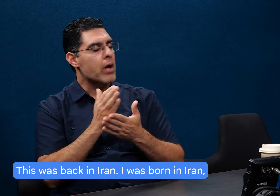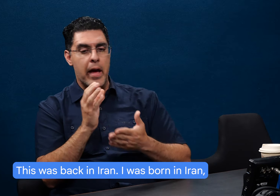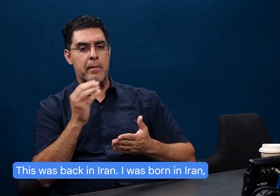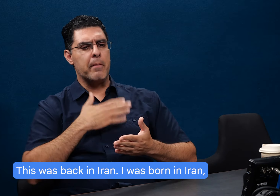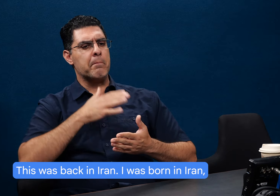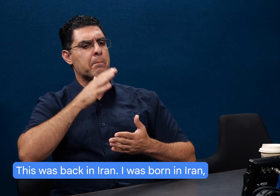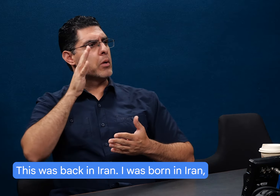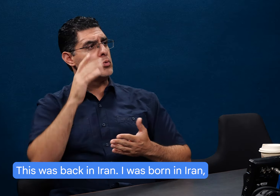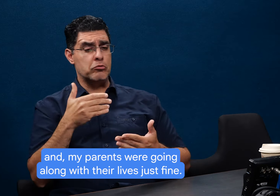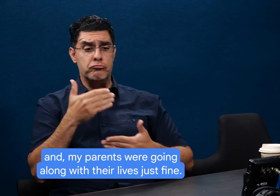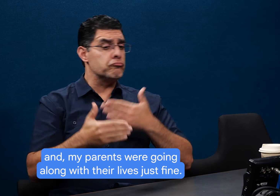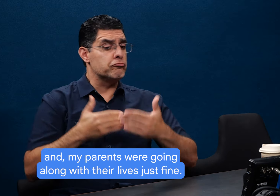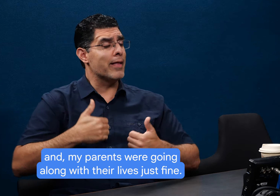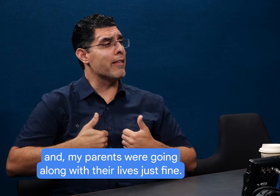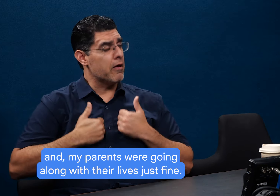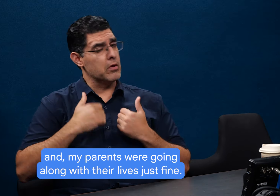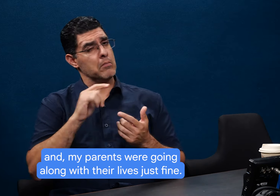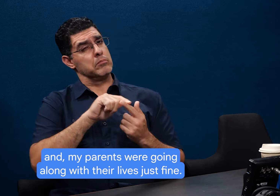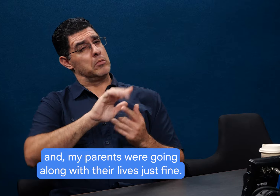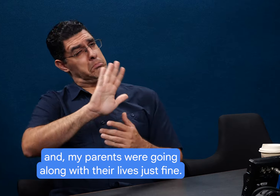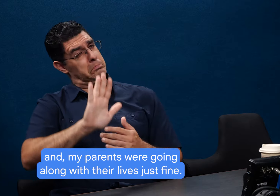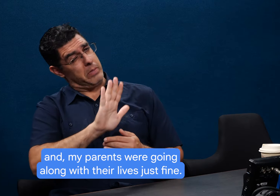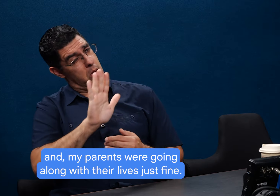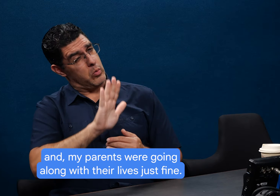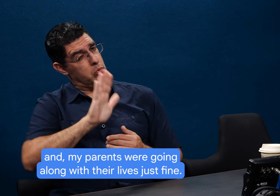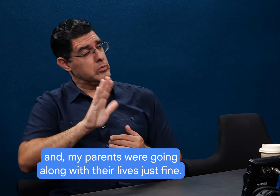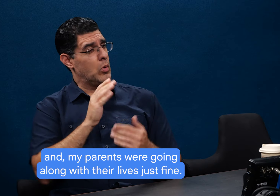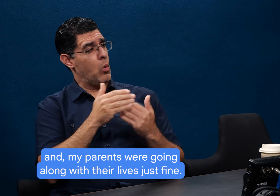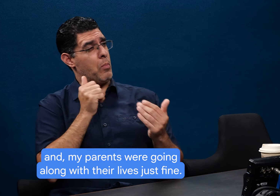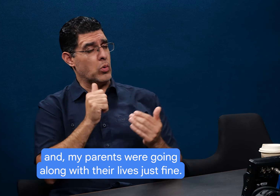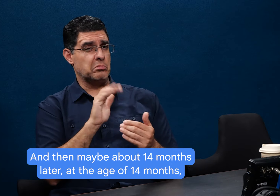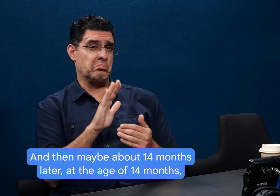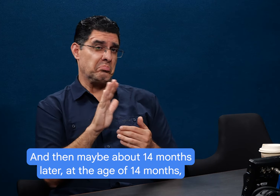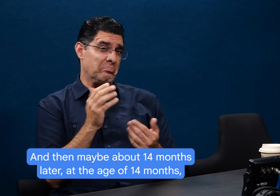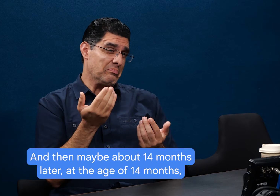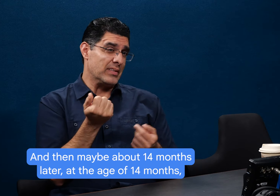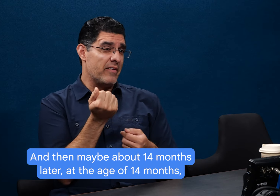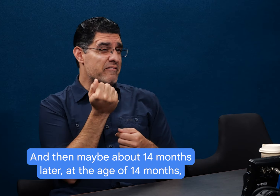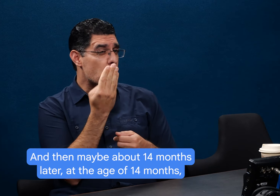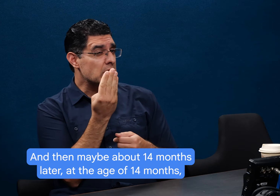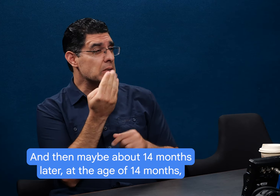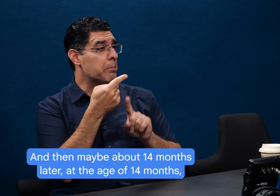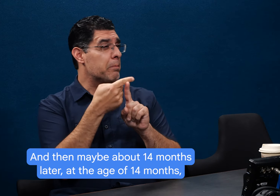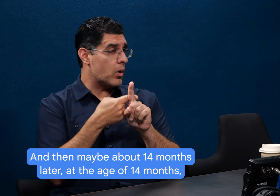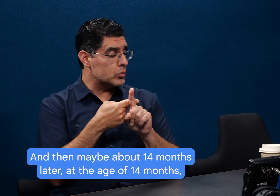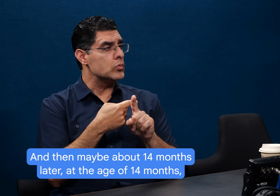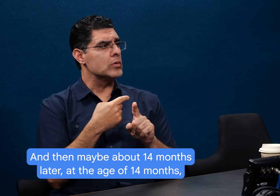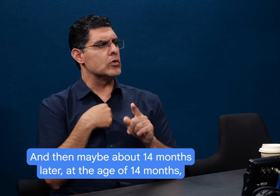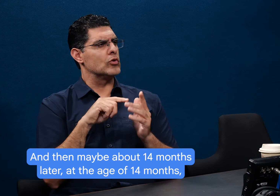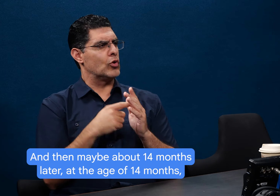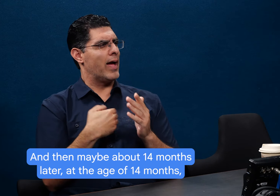born in Iran. And my parents were going along with their lives just fine. And then maybe